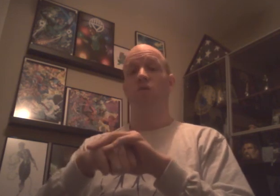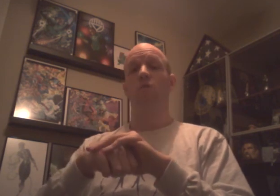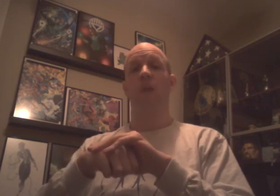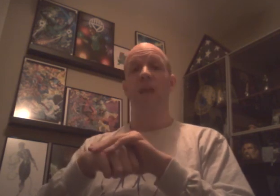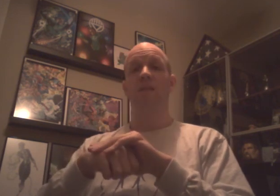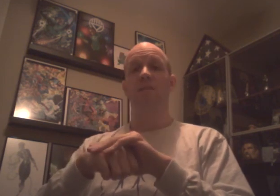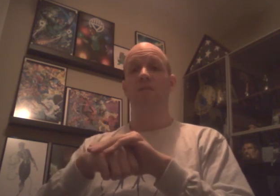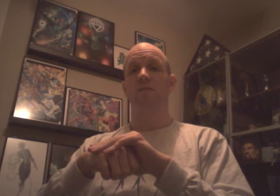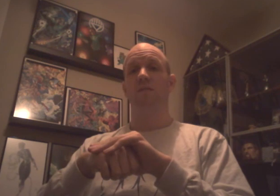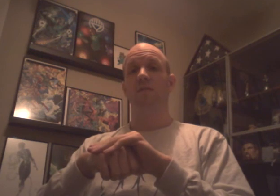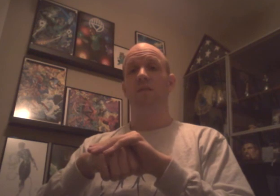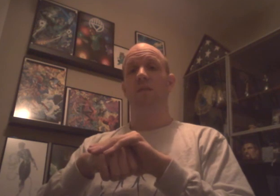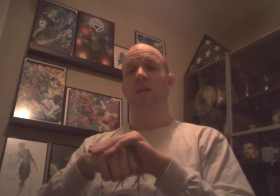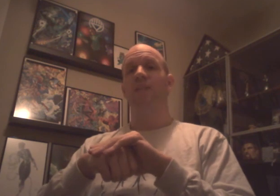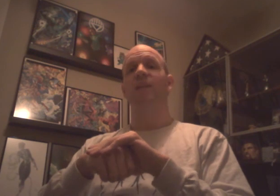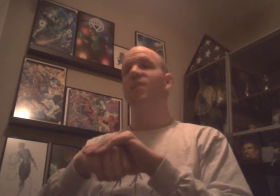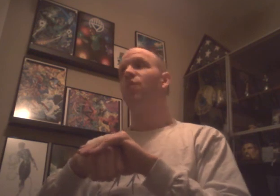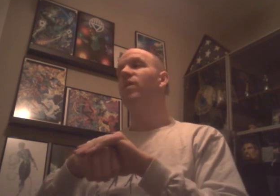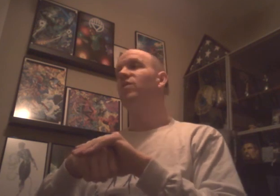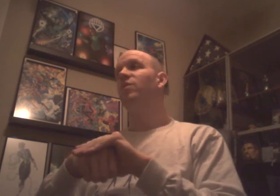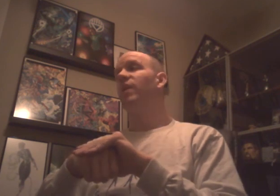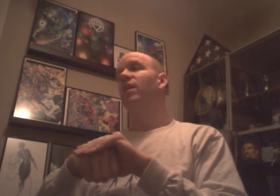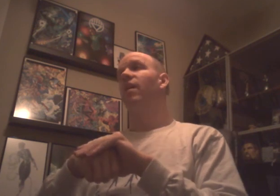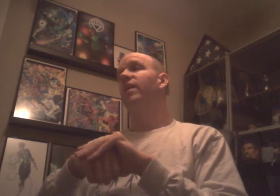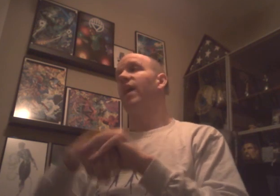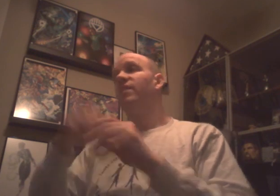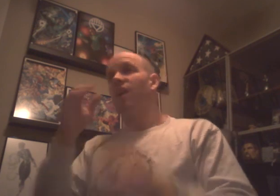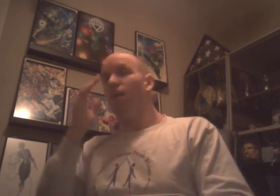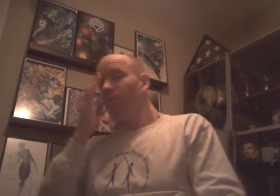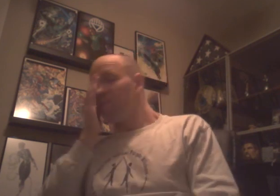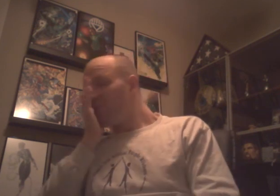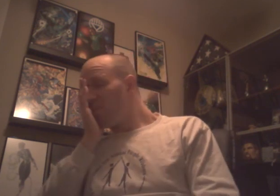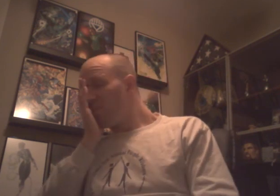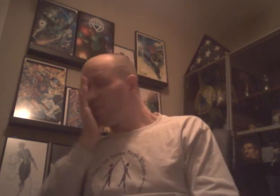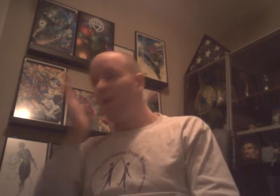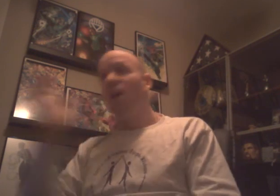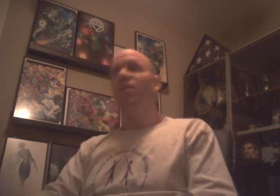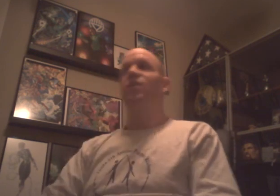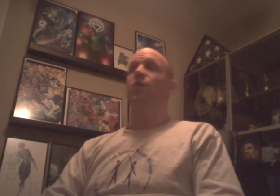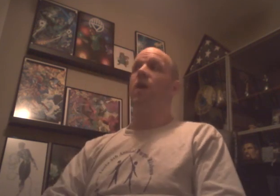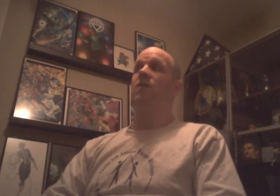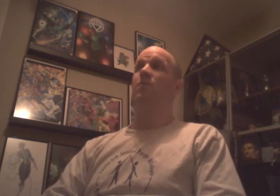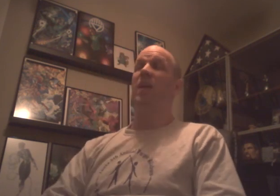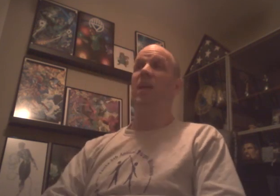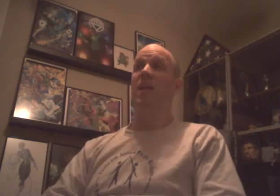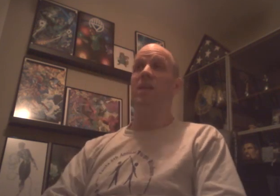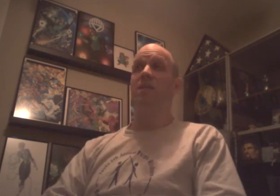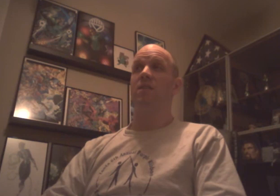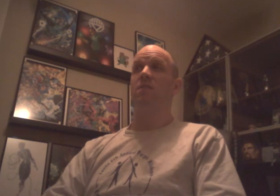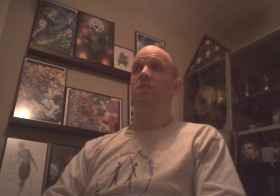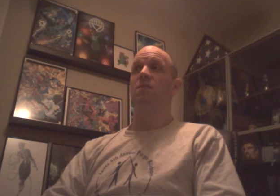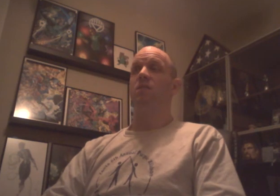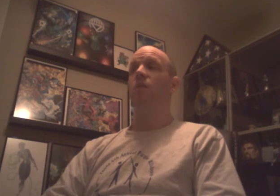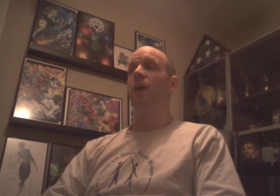Great. It's like someone went to him and went. Alright guys. Um. This crowd is pissed. Okay.